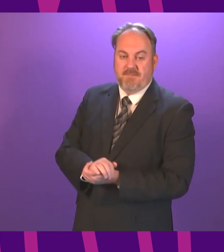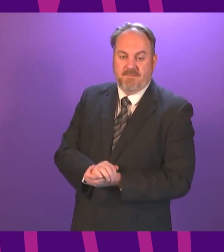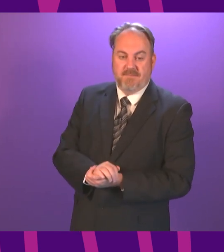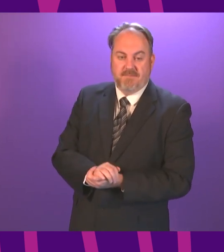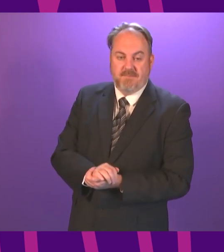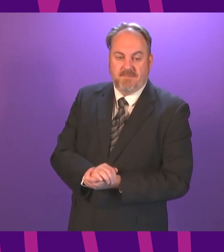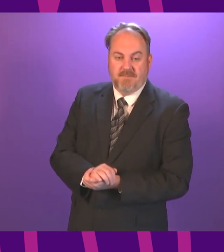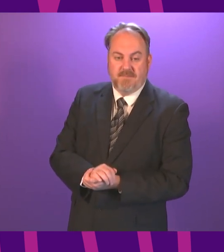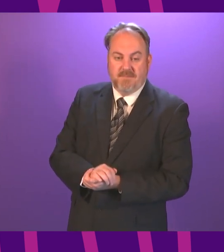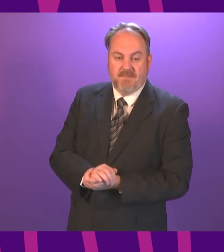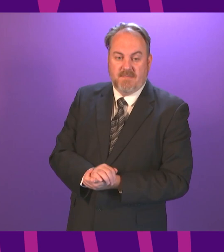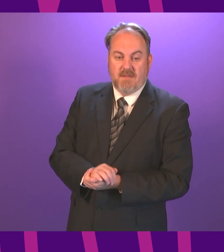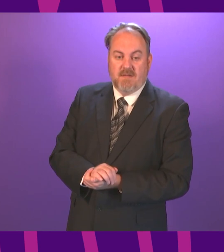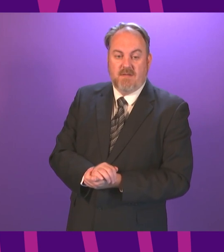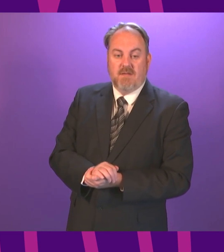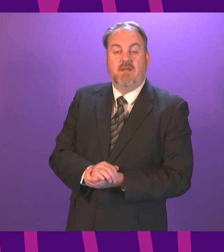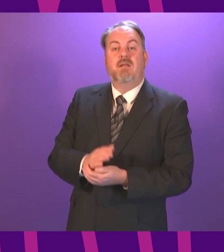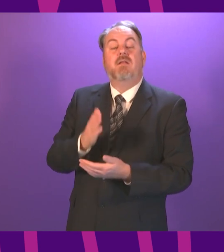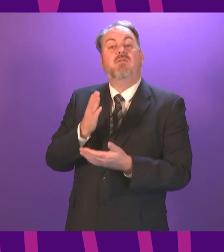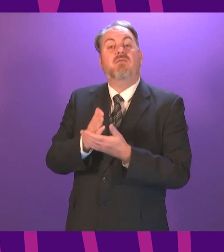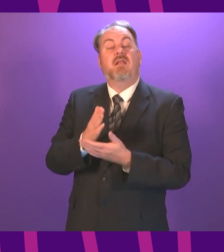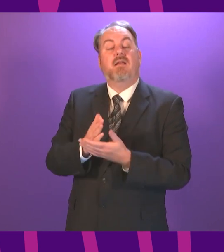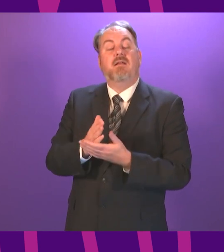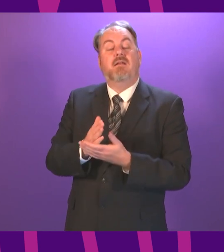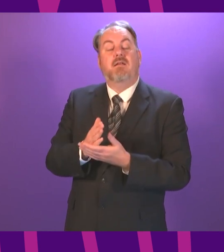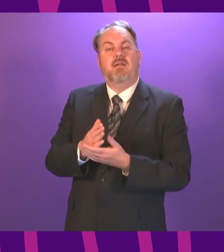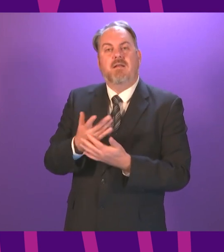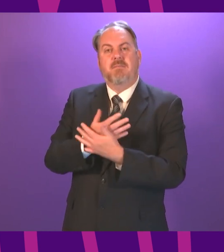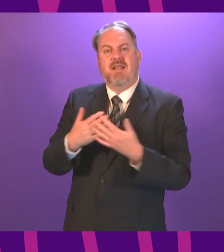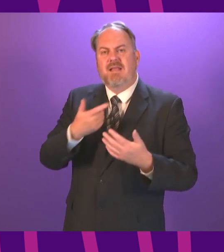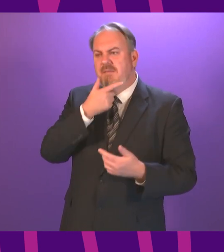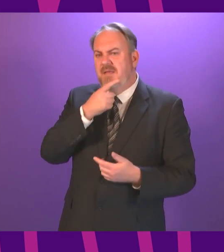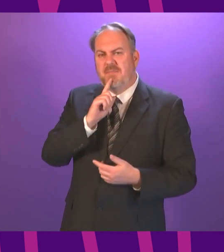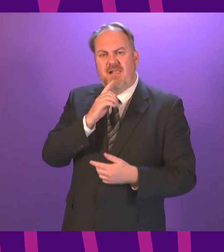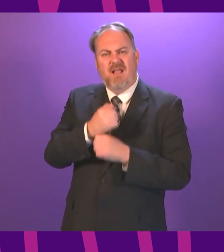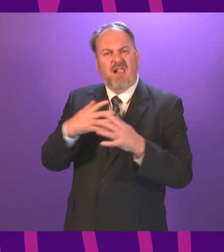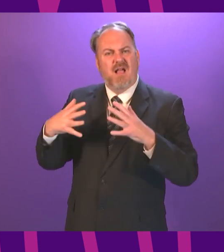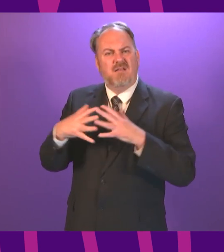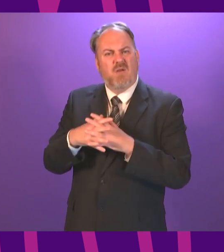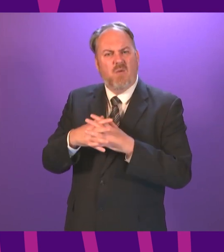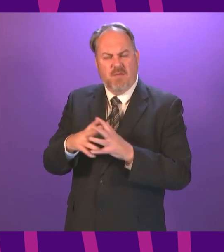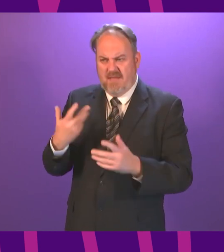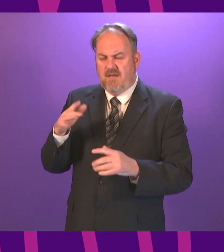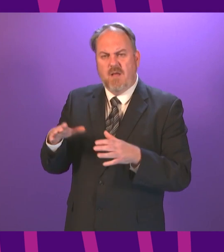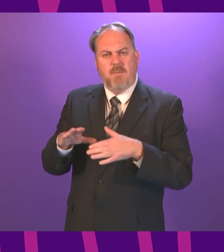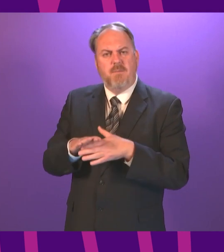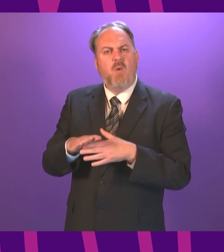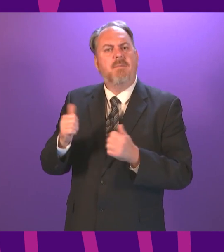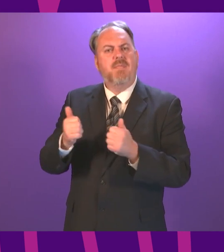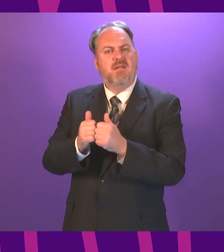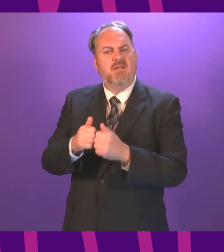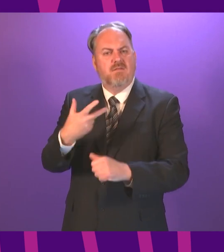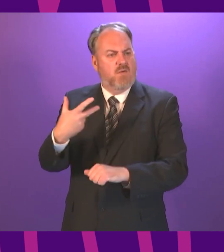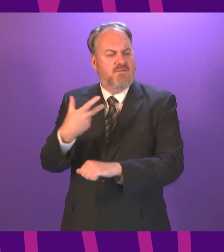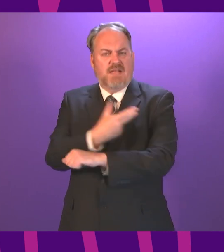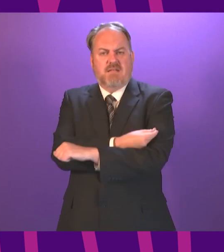Would in Glasgow and have failed to turn up over the weekend. The reports on Monday said that there was a